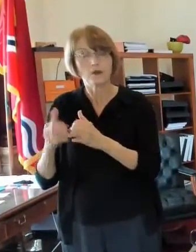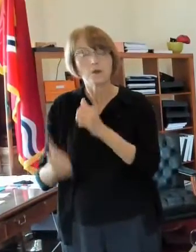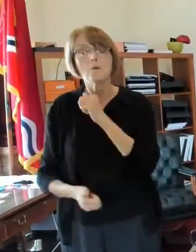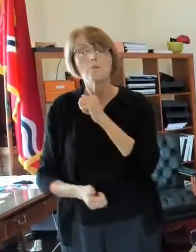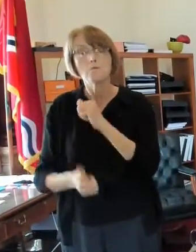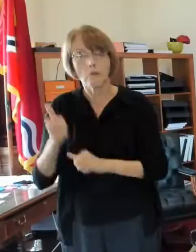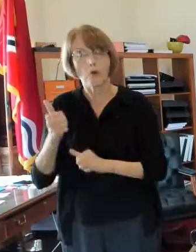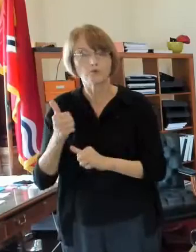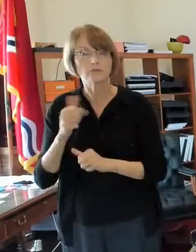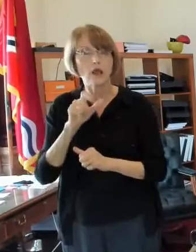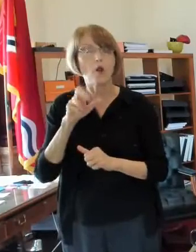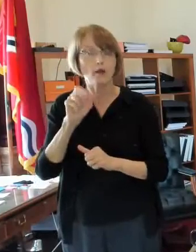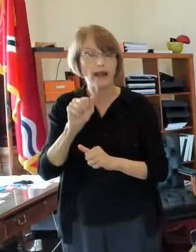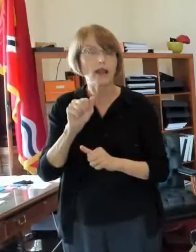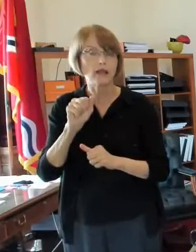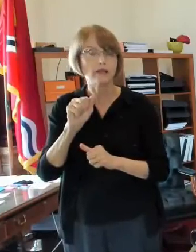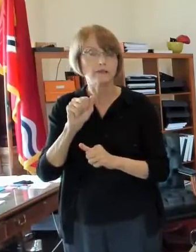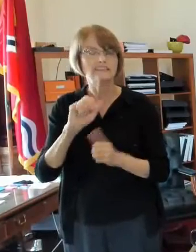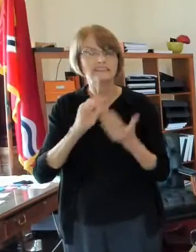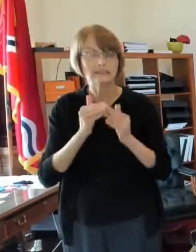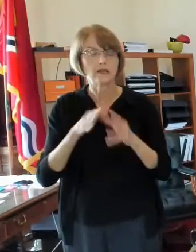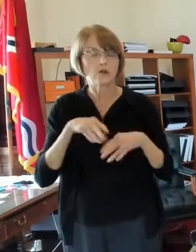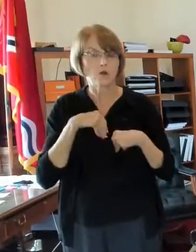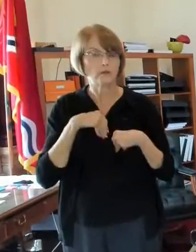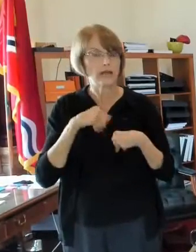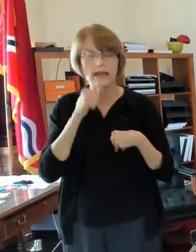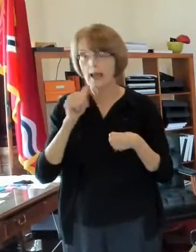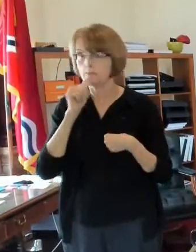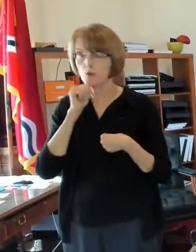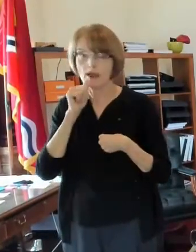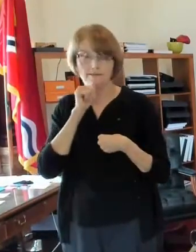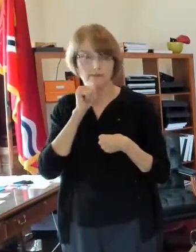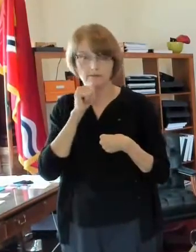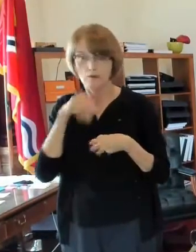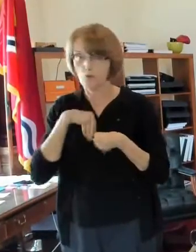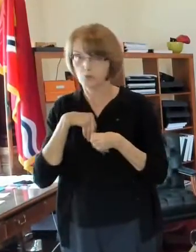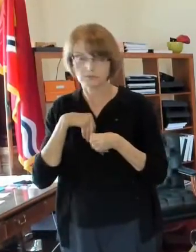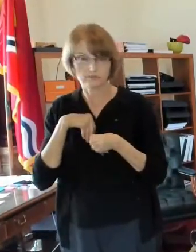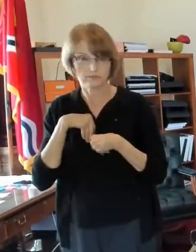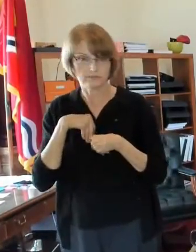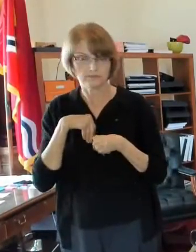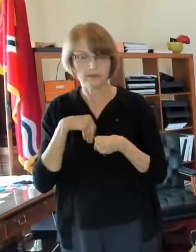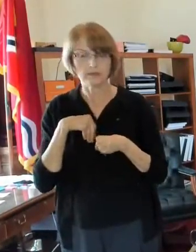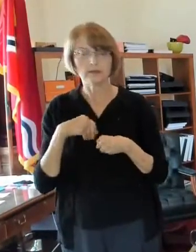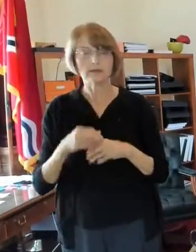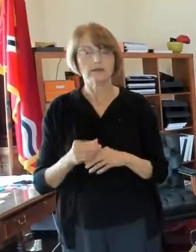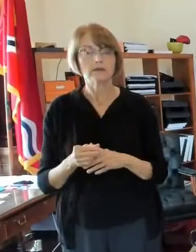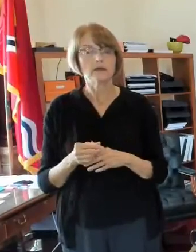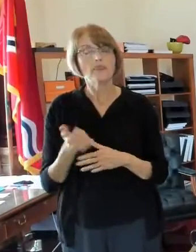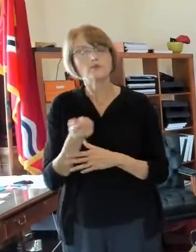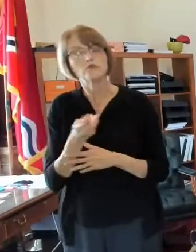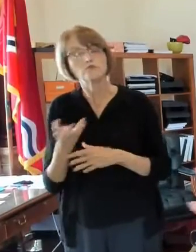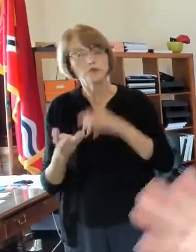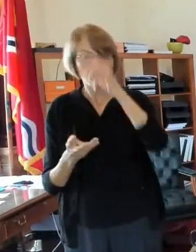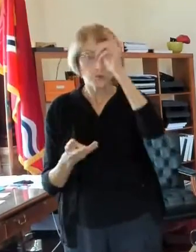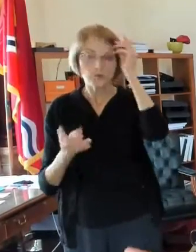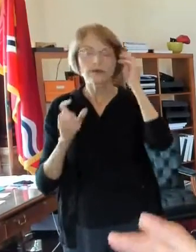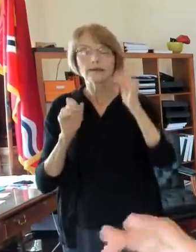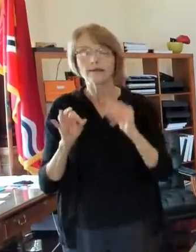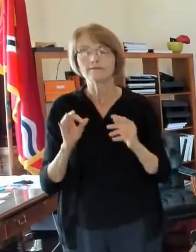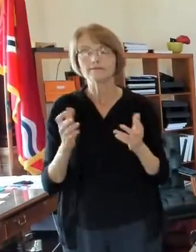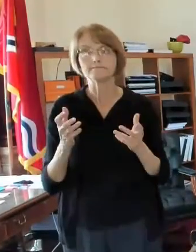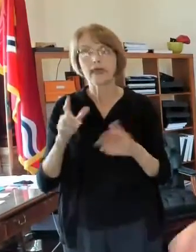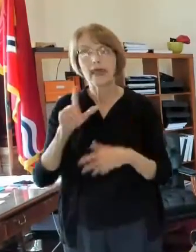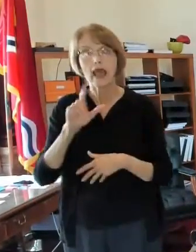owned by the city so they're mostly they are not private properties sometimes there are a few like if there's a city